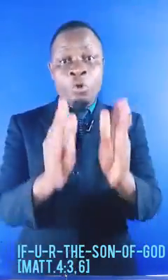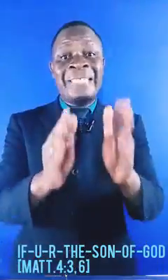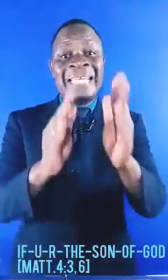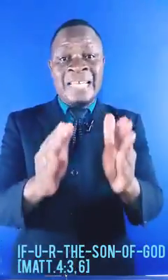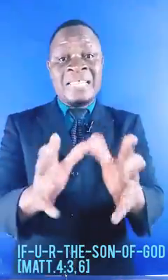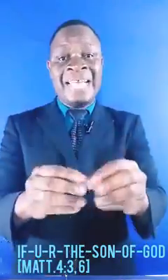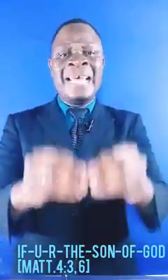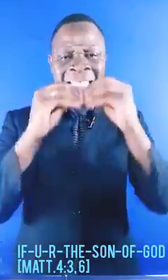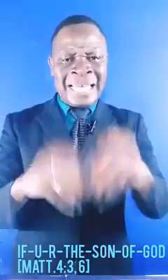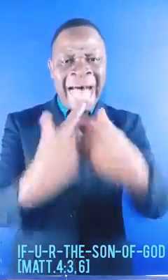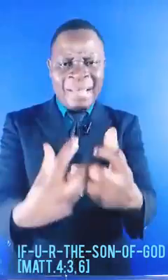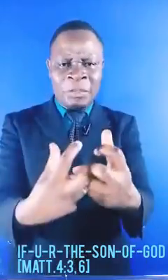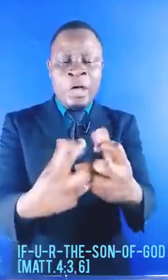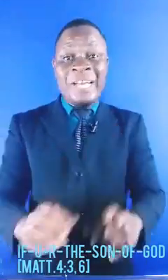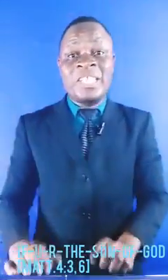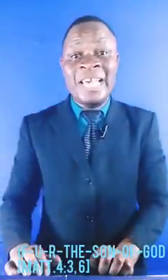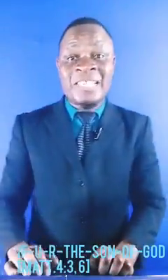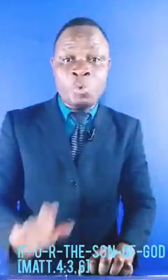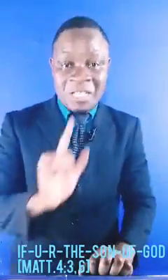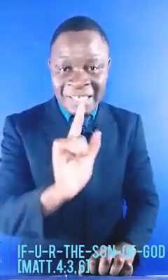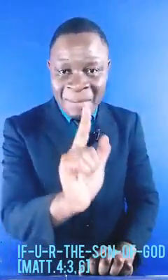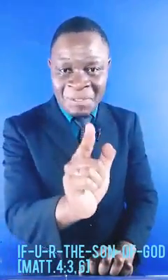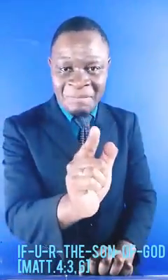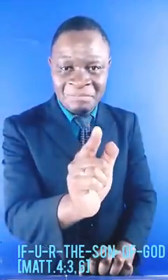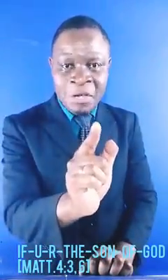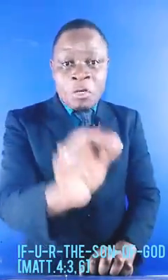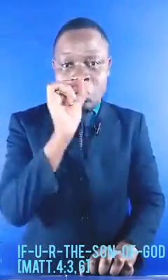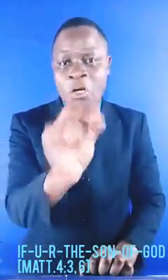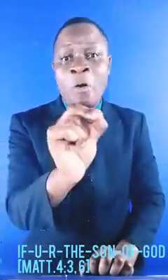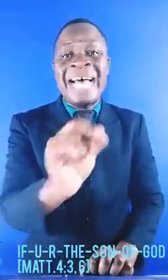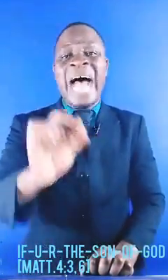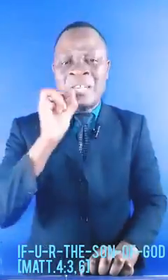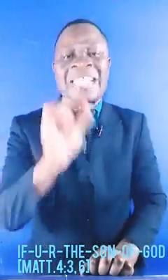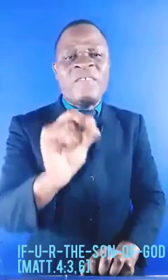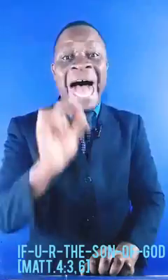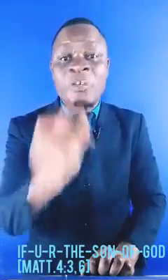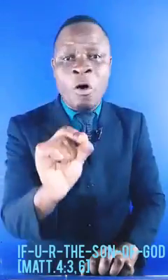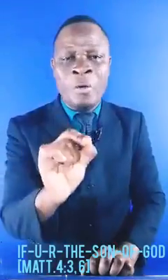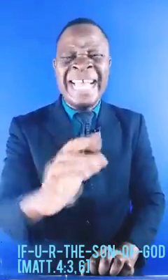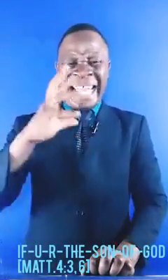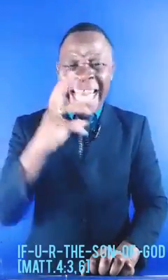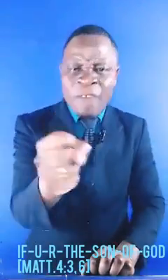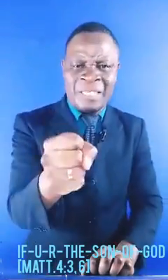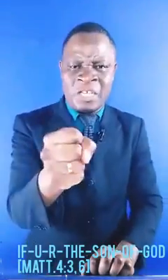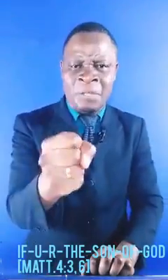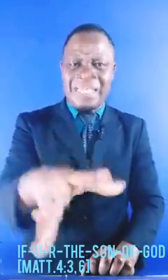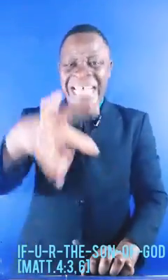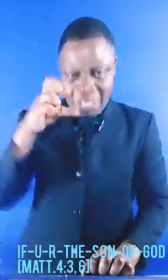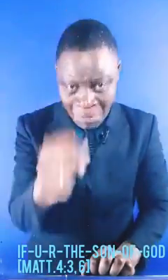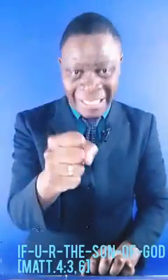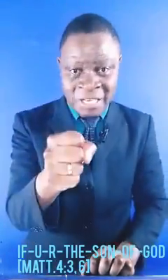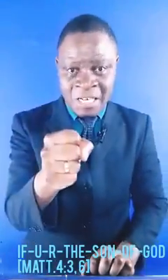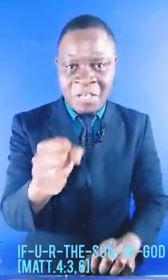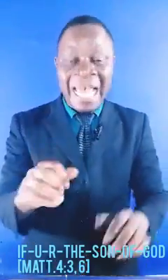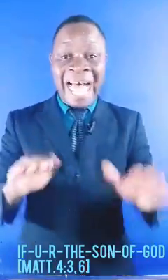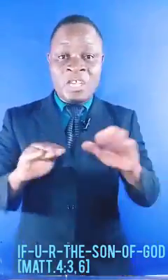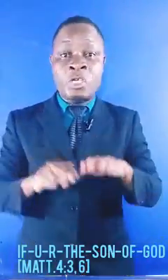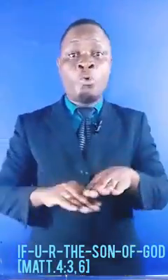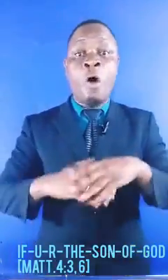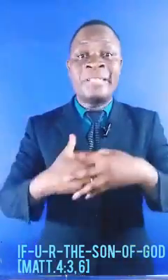looked at this, that three times, when Jesus was tempted, to show that our Savior and Lord loved the Scriptures, respected the Scriptures, and stood on